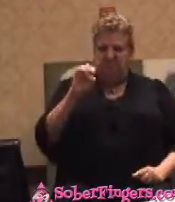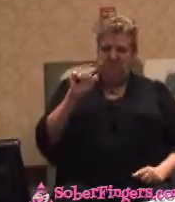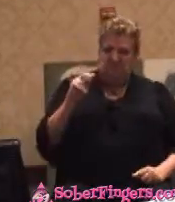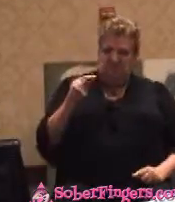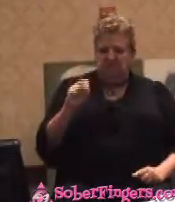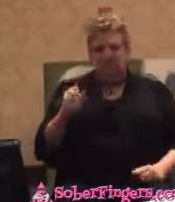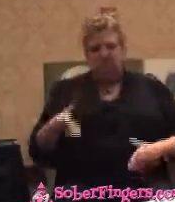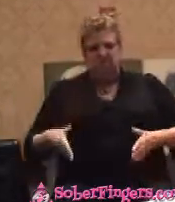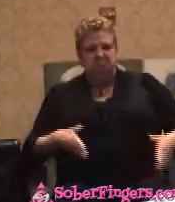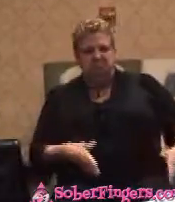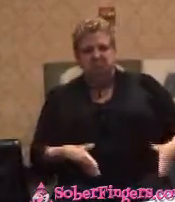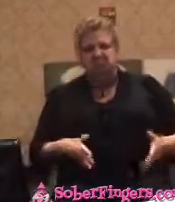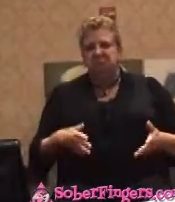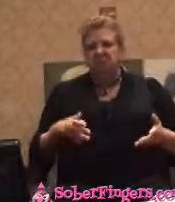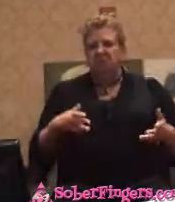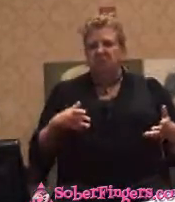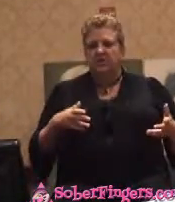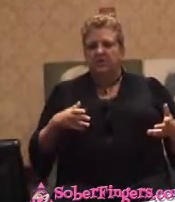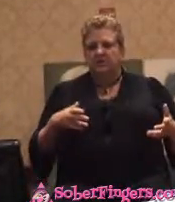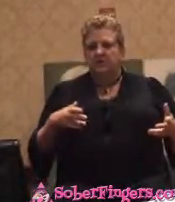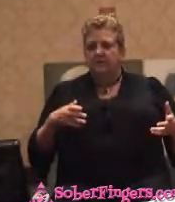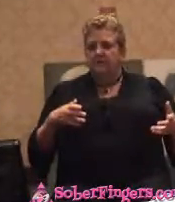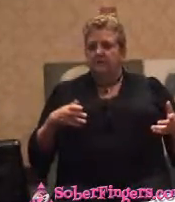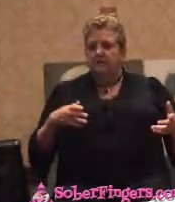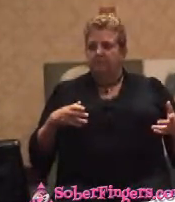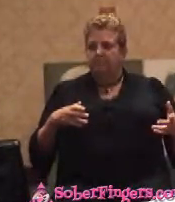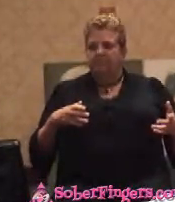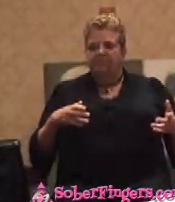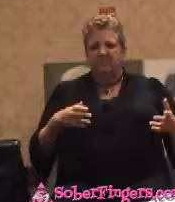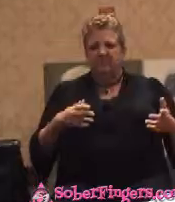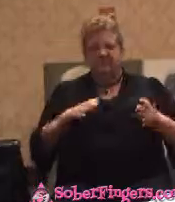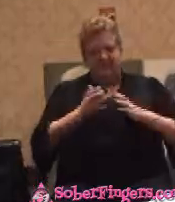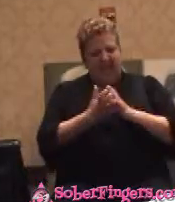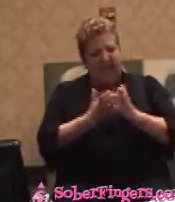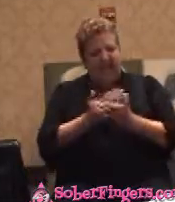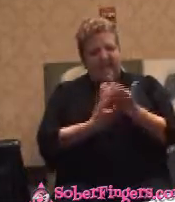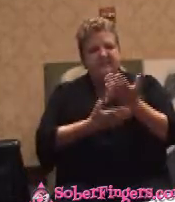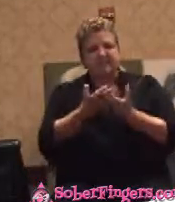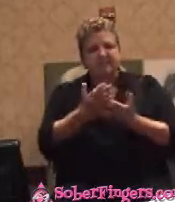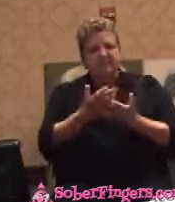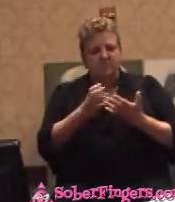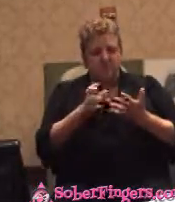had calluses on the back of his hands where they drug the ground, you know.